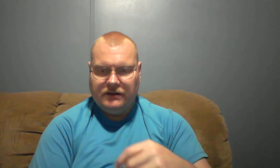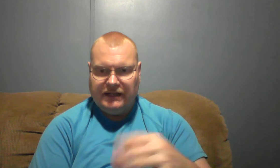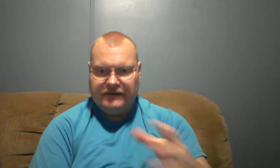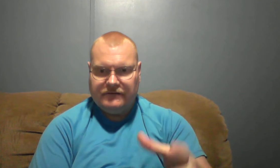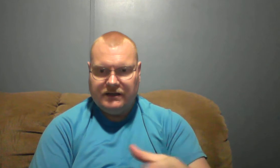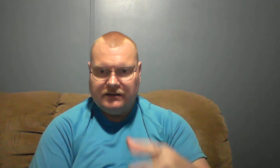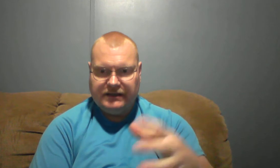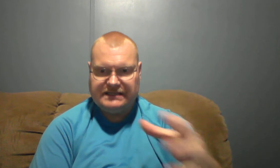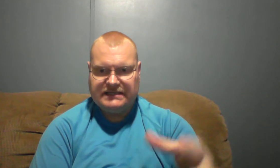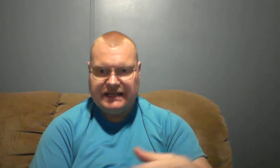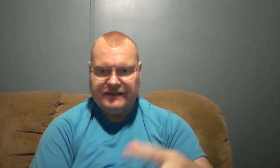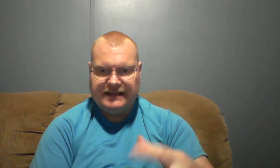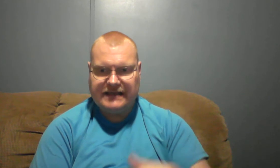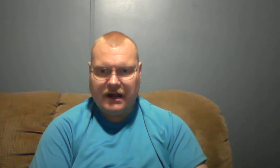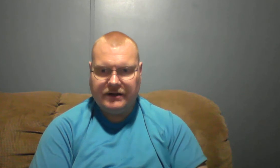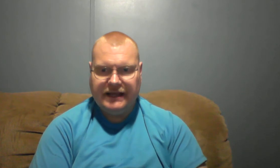lived and sinned the entire day